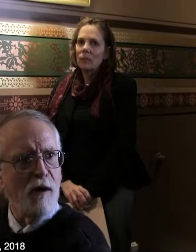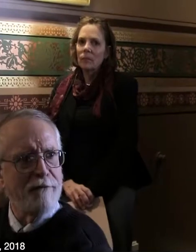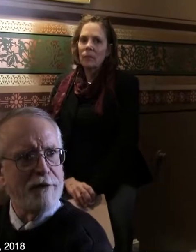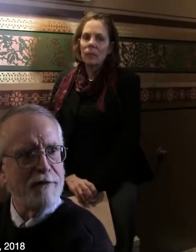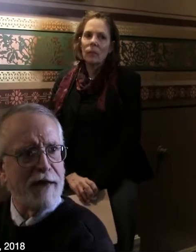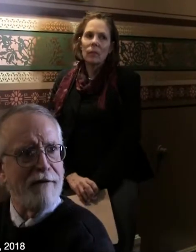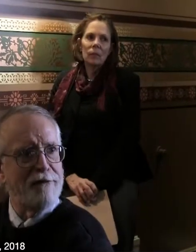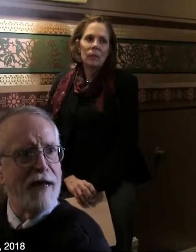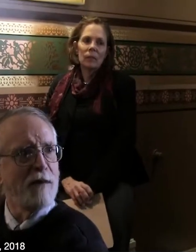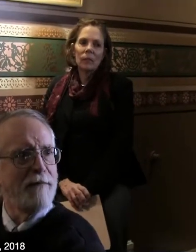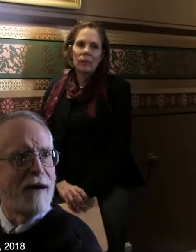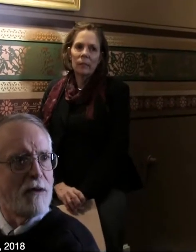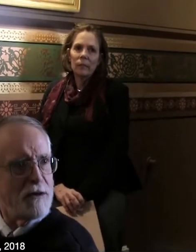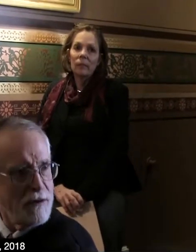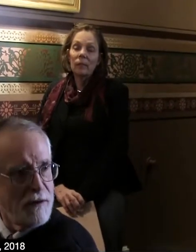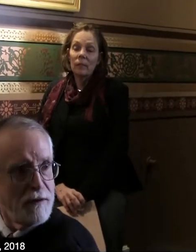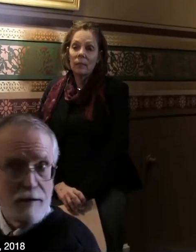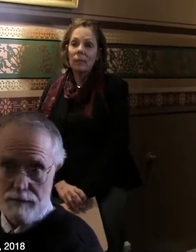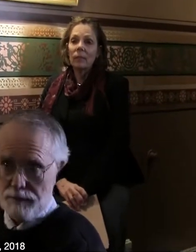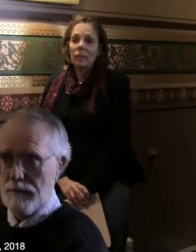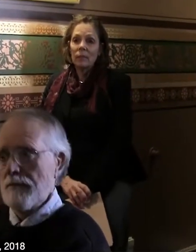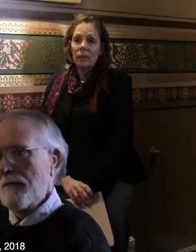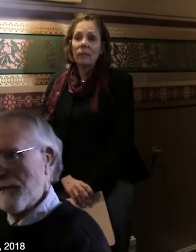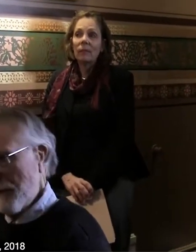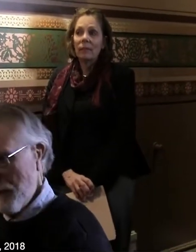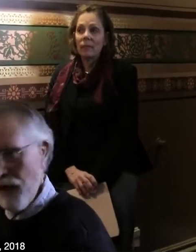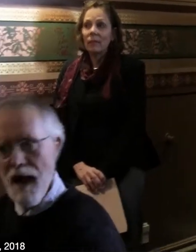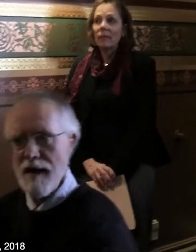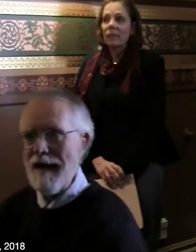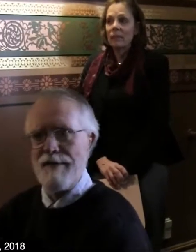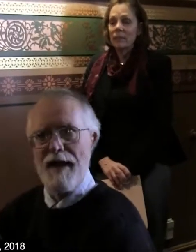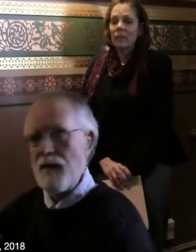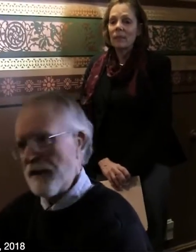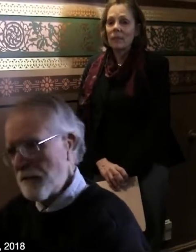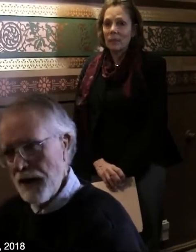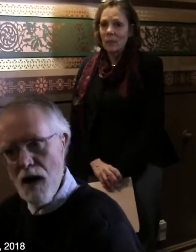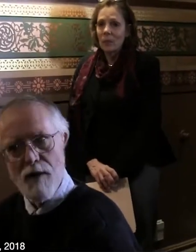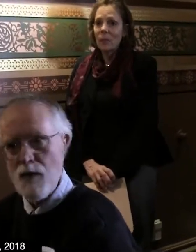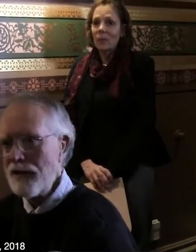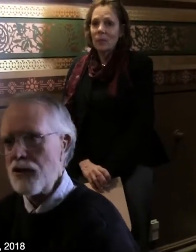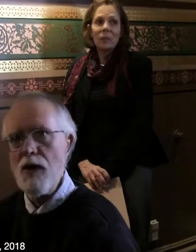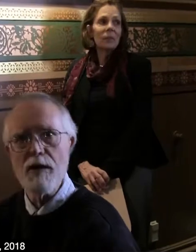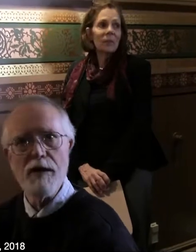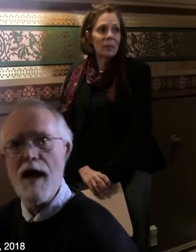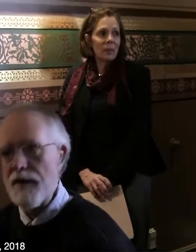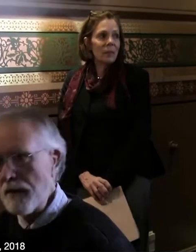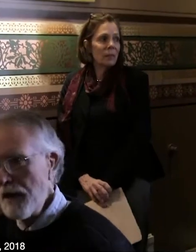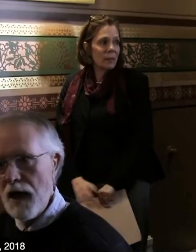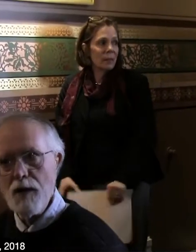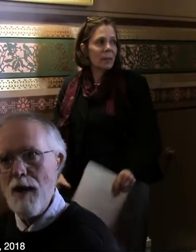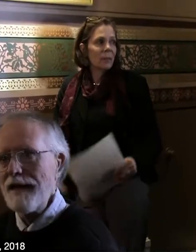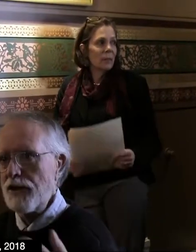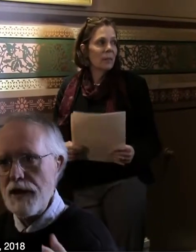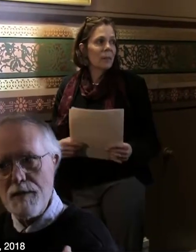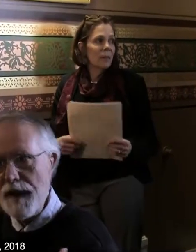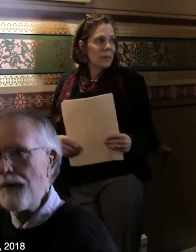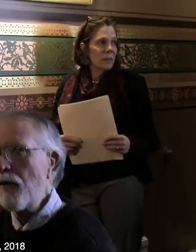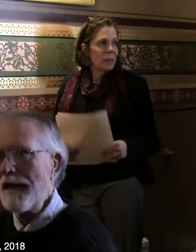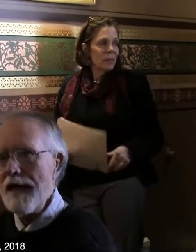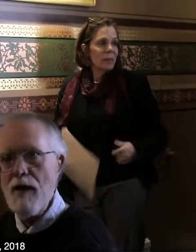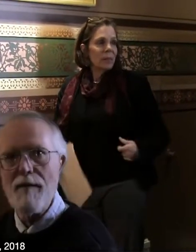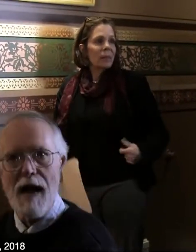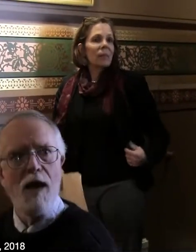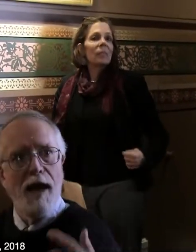many of those one-fifth have family members? We all got family, you know, of one sort or another. Acquaintances,